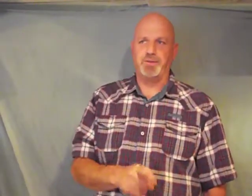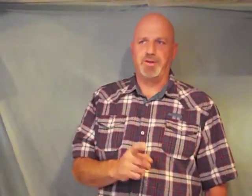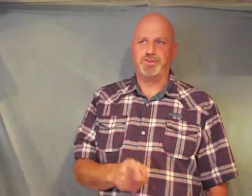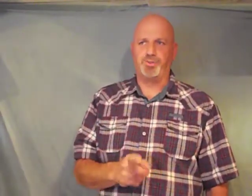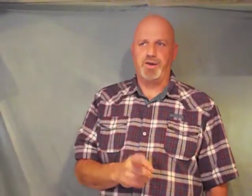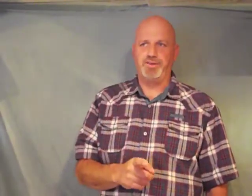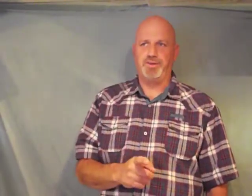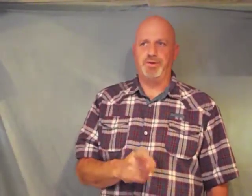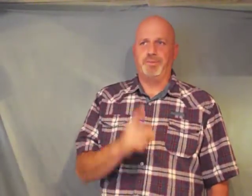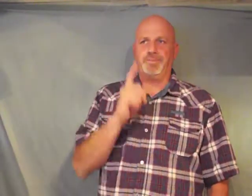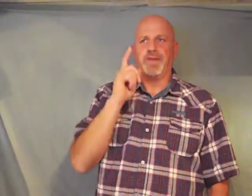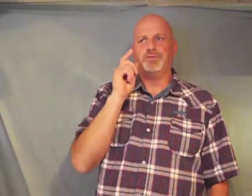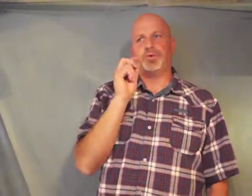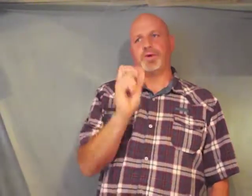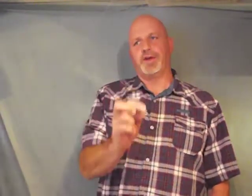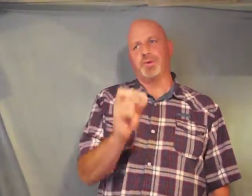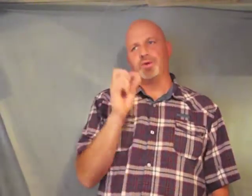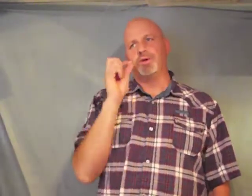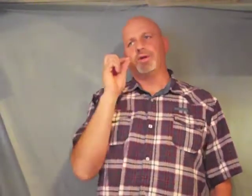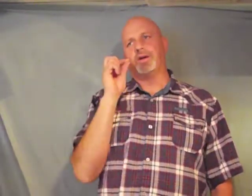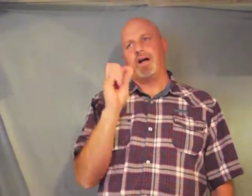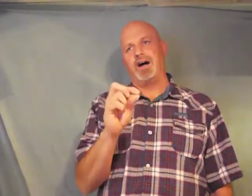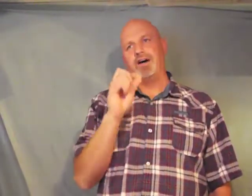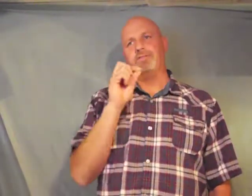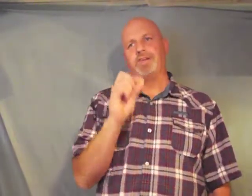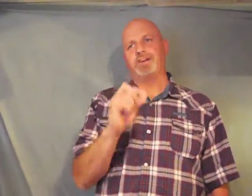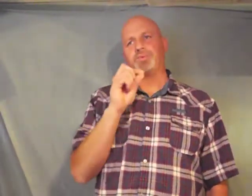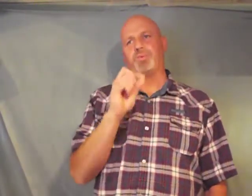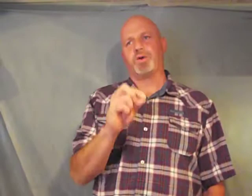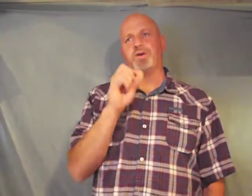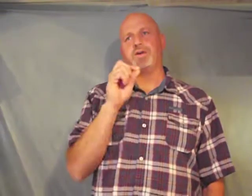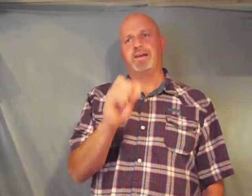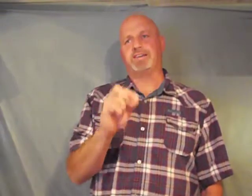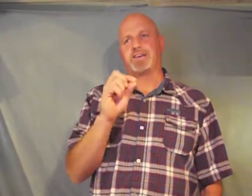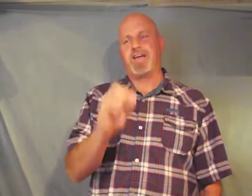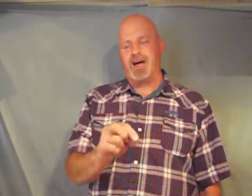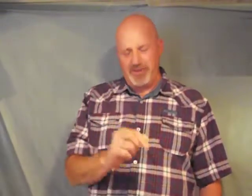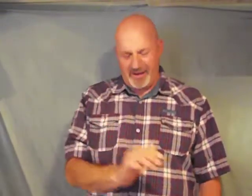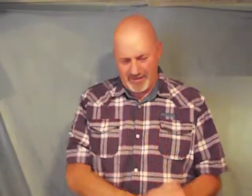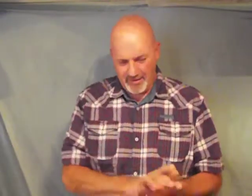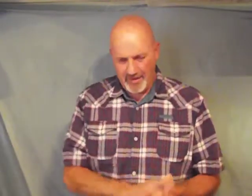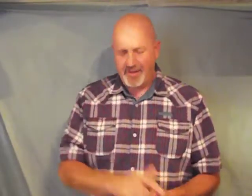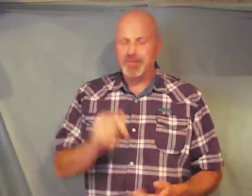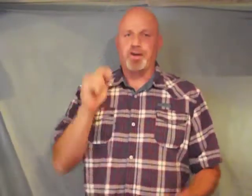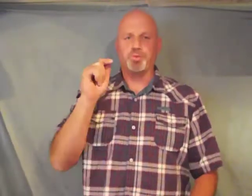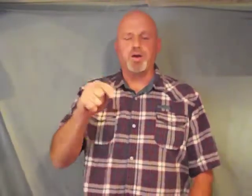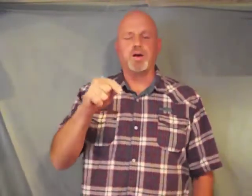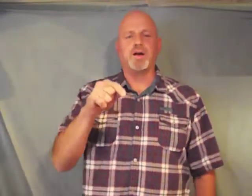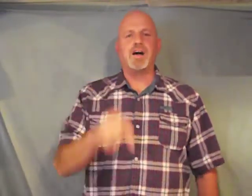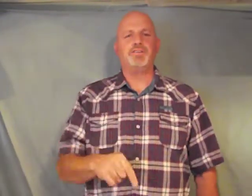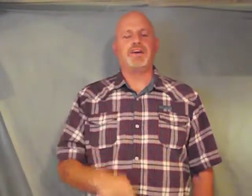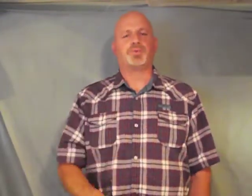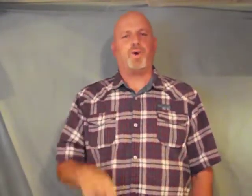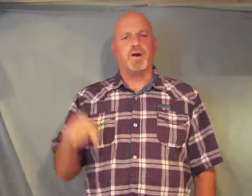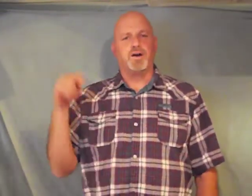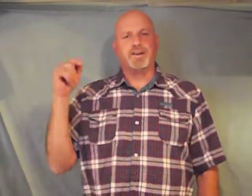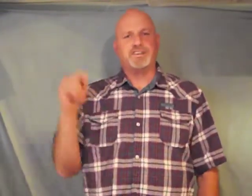much with you for the ruler of this world is coming the ruler of this world is